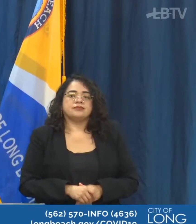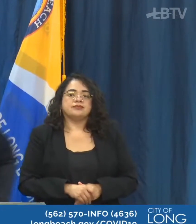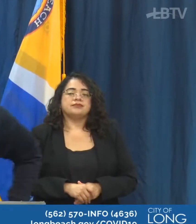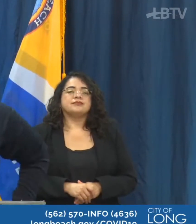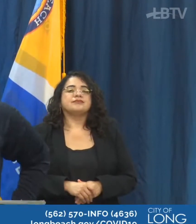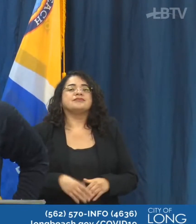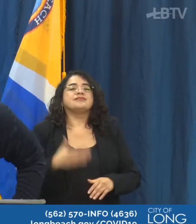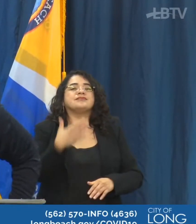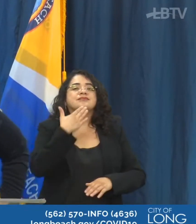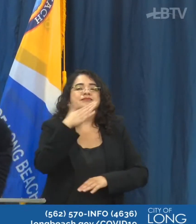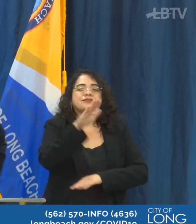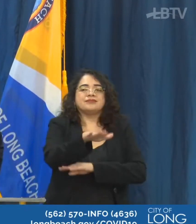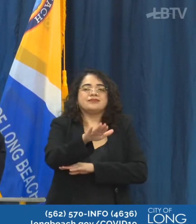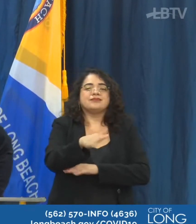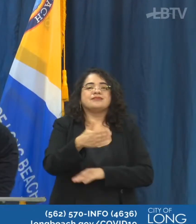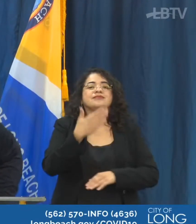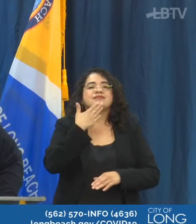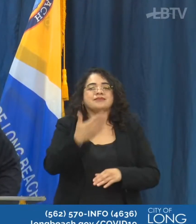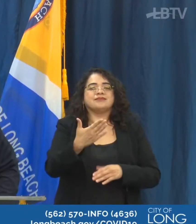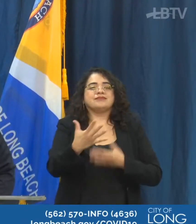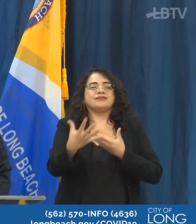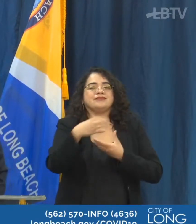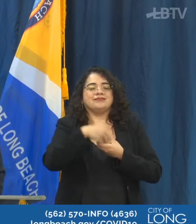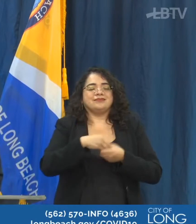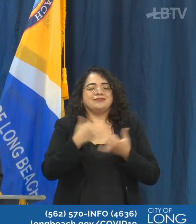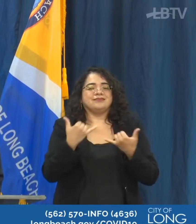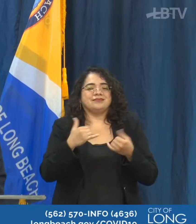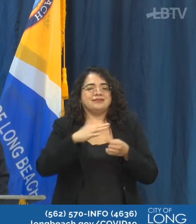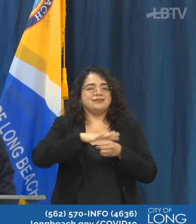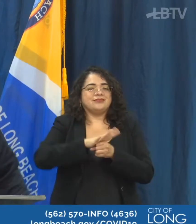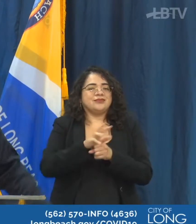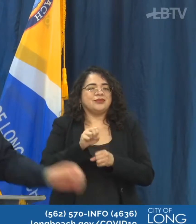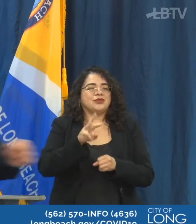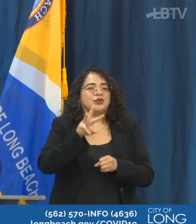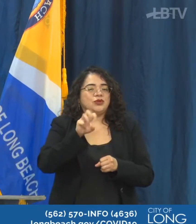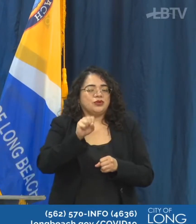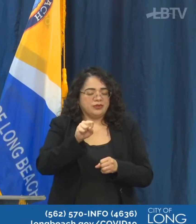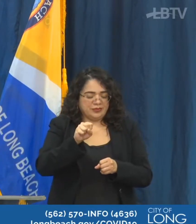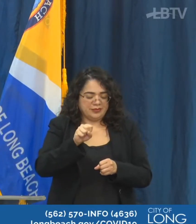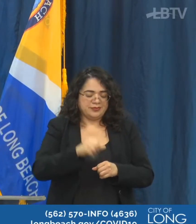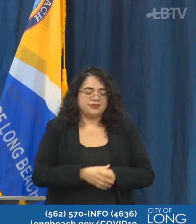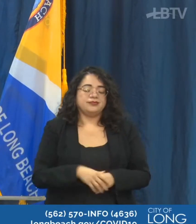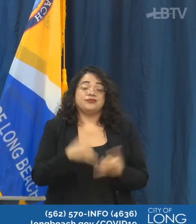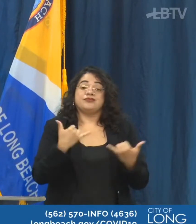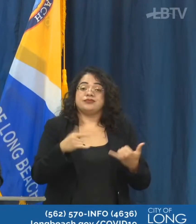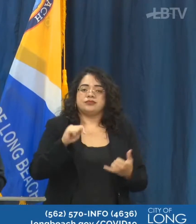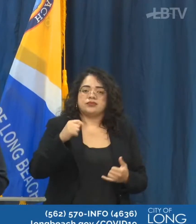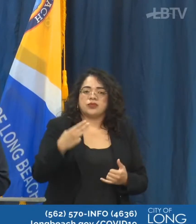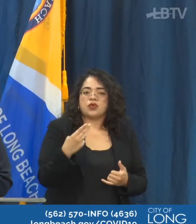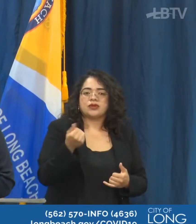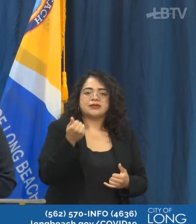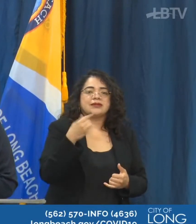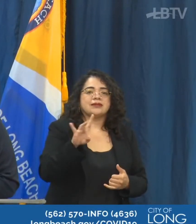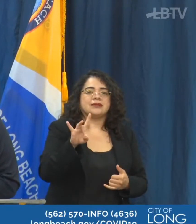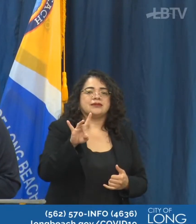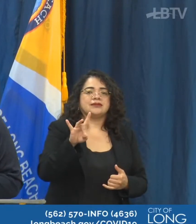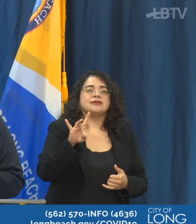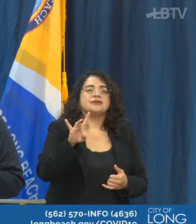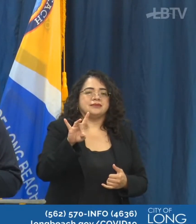We want to ask this. Gracias por acompañarnos hoy en nuestra sesión informativa del jueves 18 de junio.